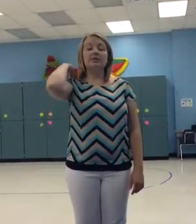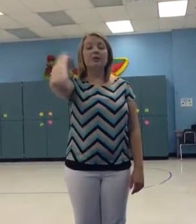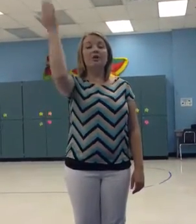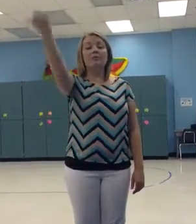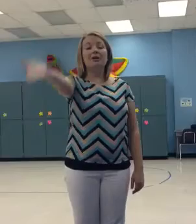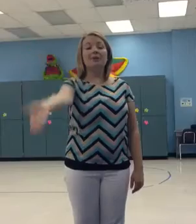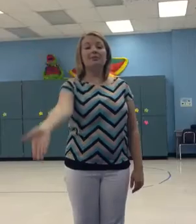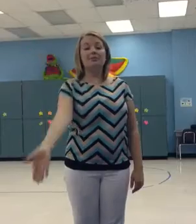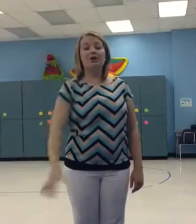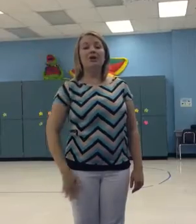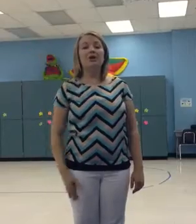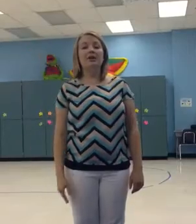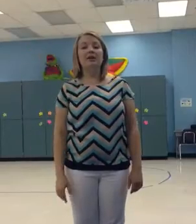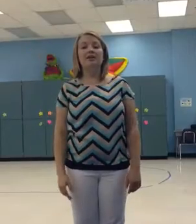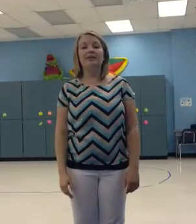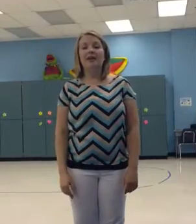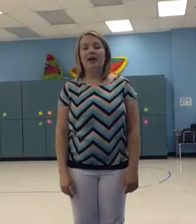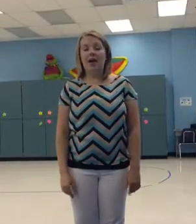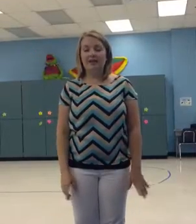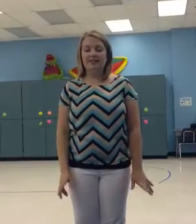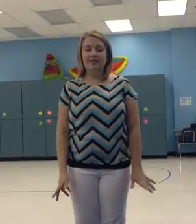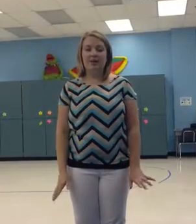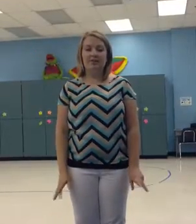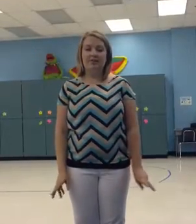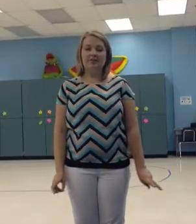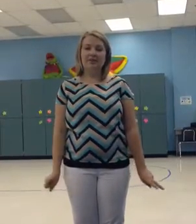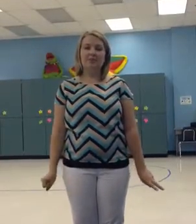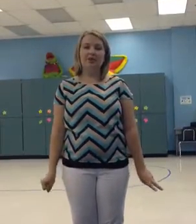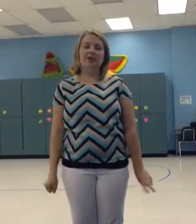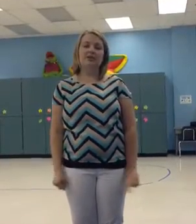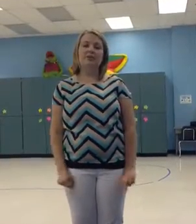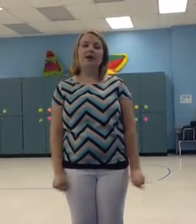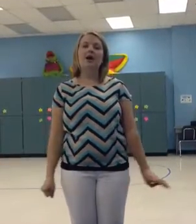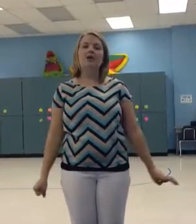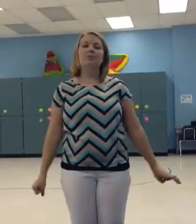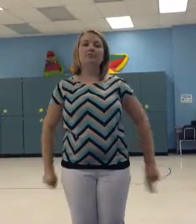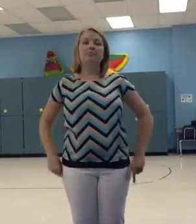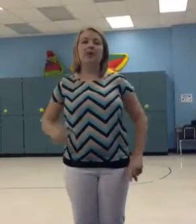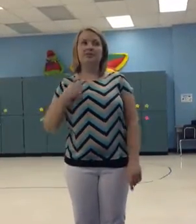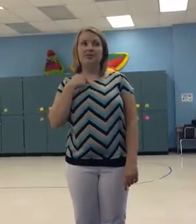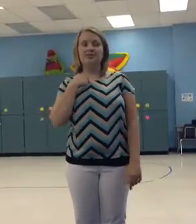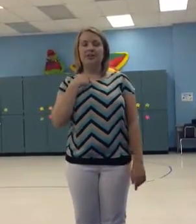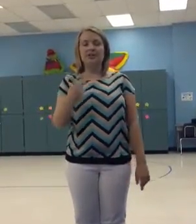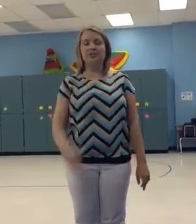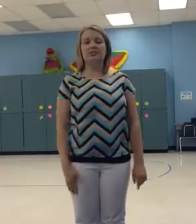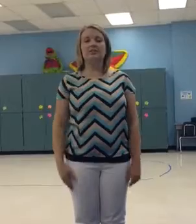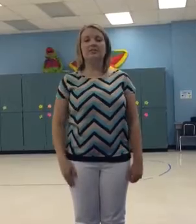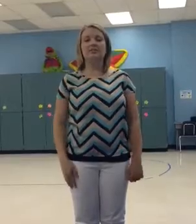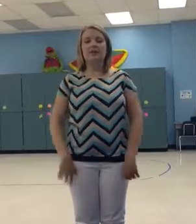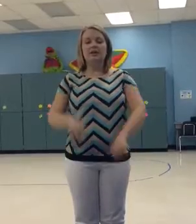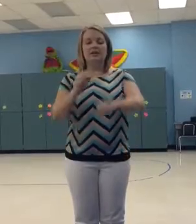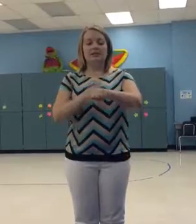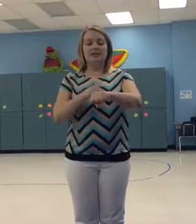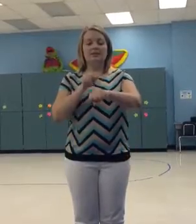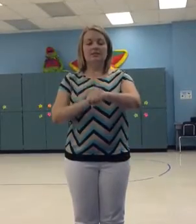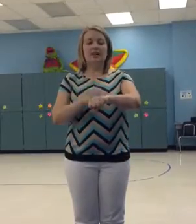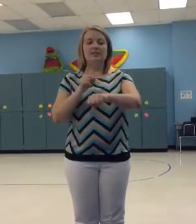open up the door Excellent job, now the second part, here we go My turn first This is our